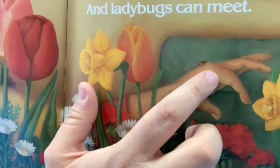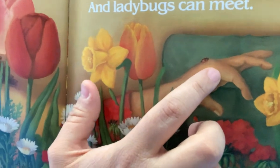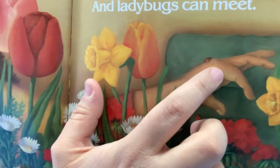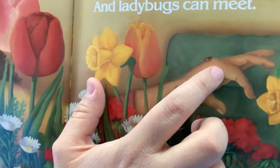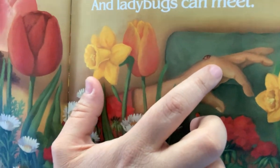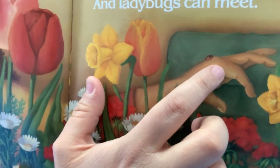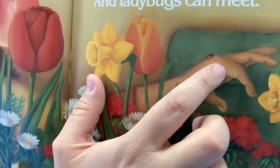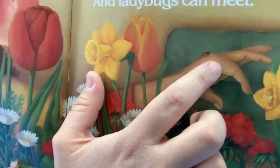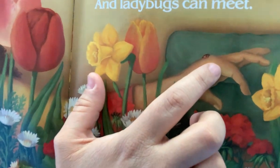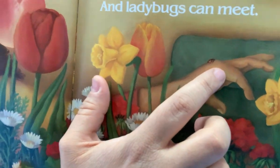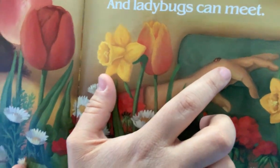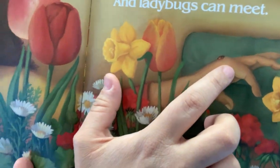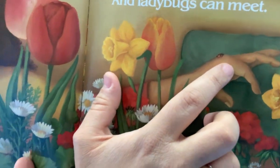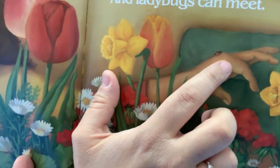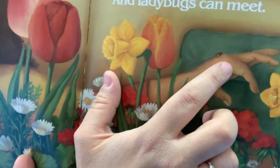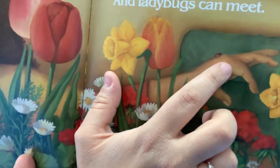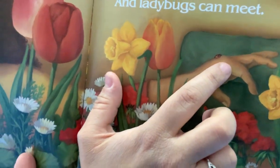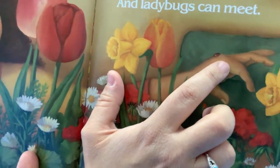There's our ladybug. Very tiny.